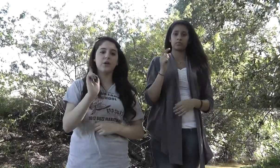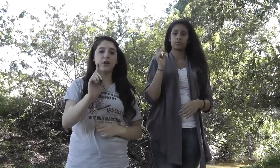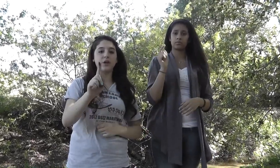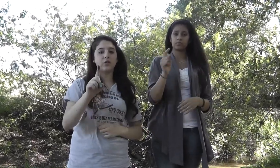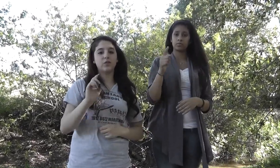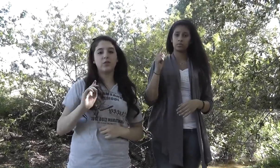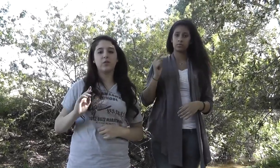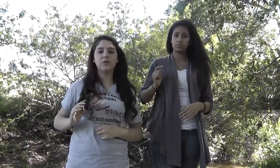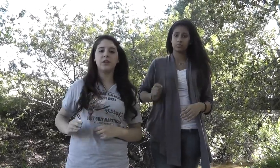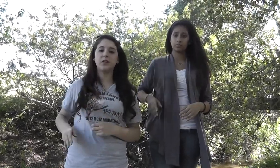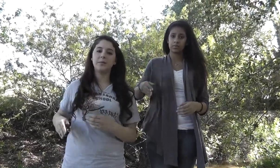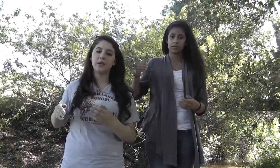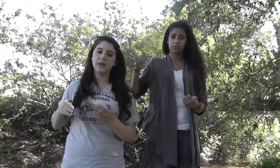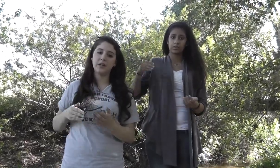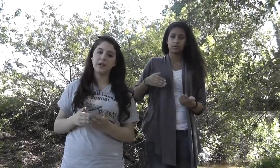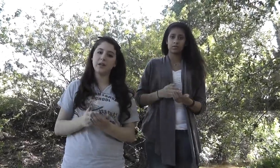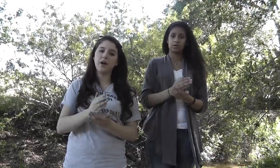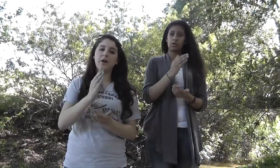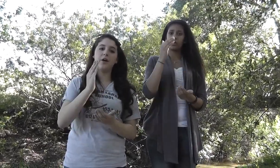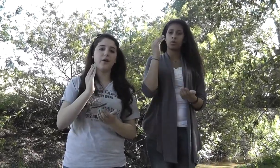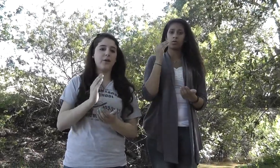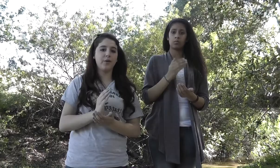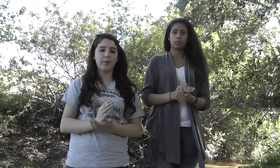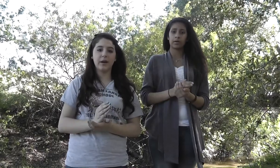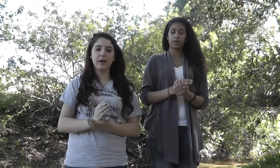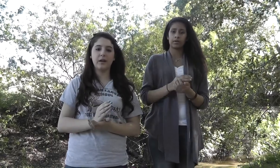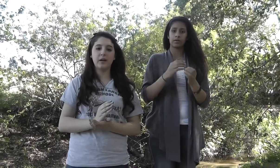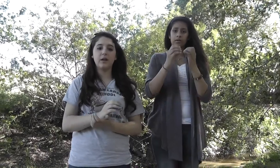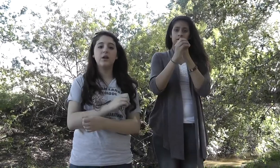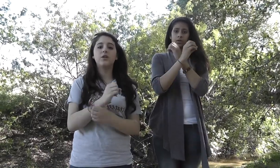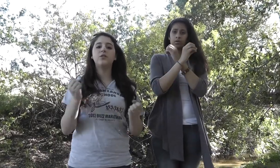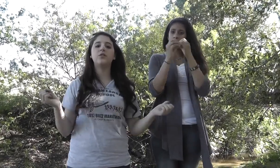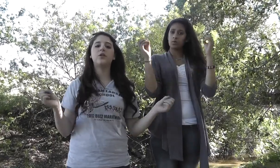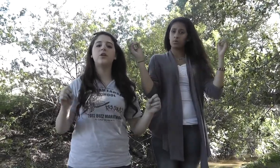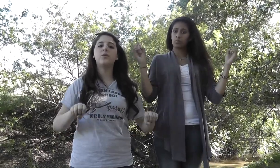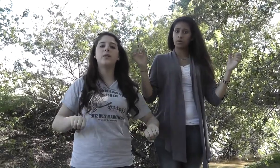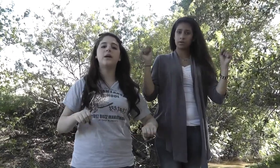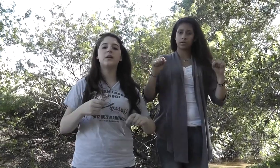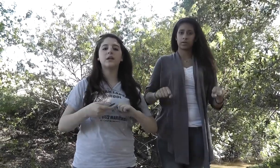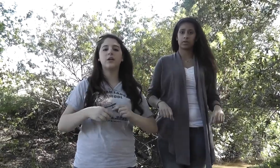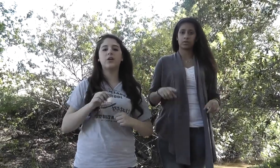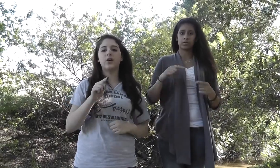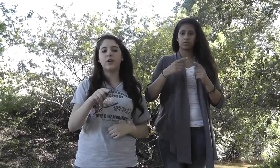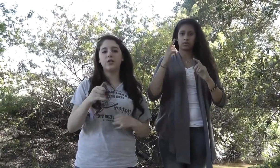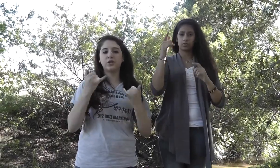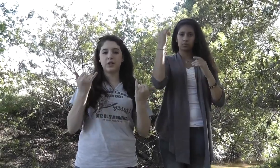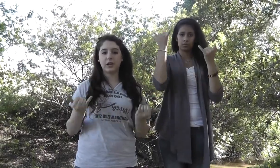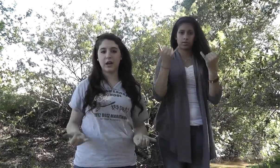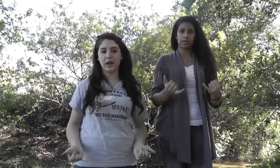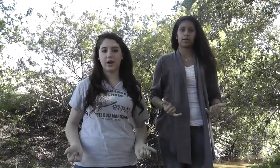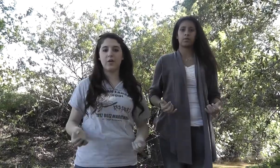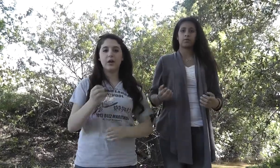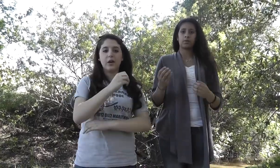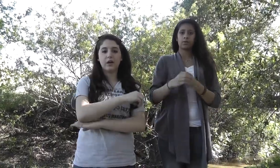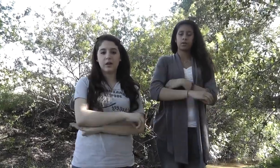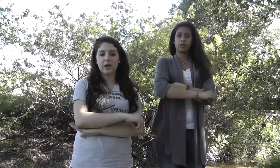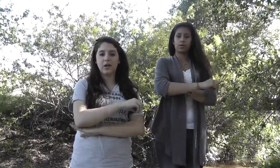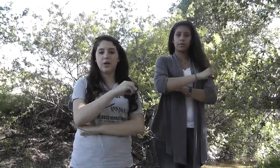You'll be alright, no one can hurt you now The